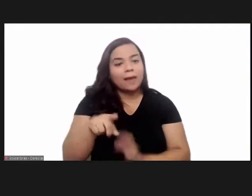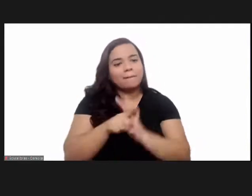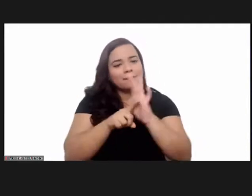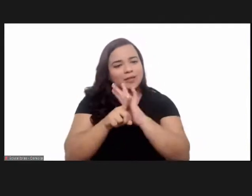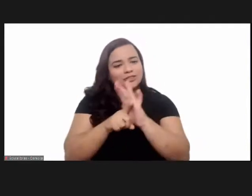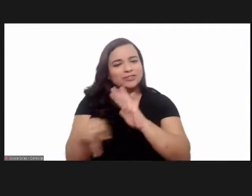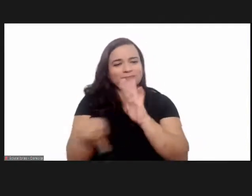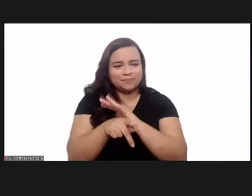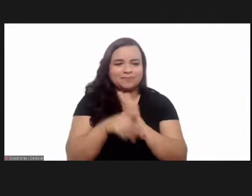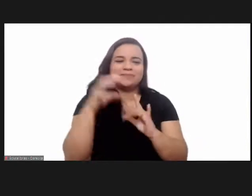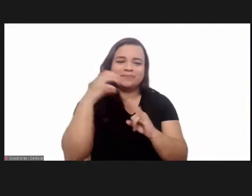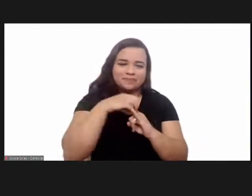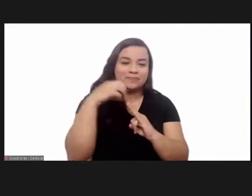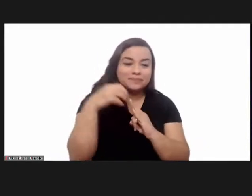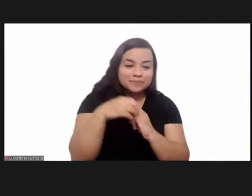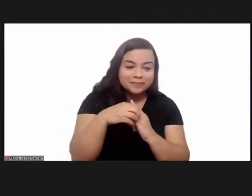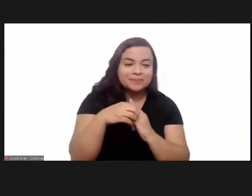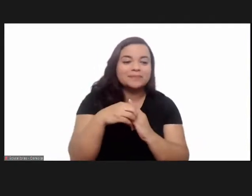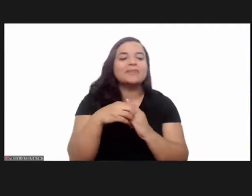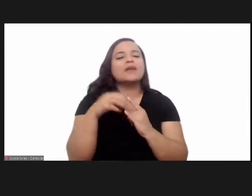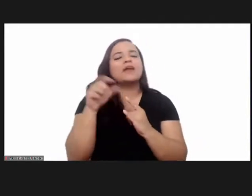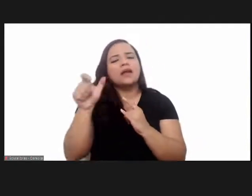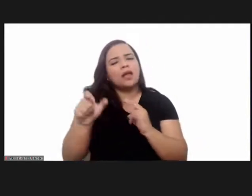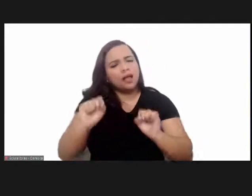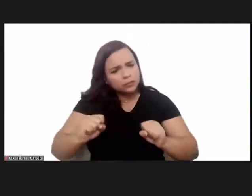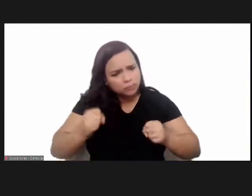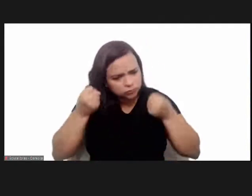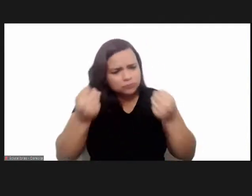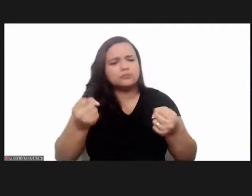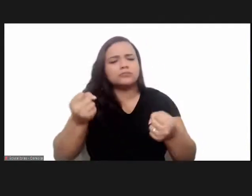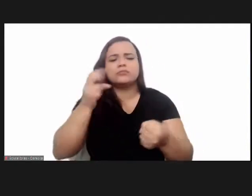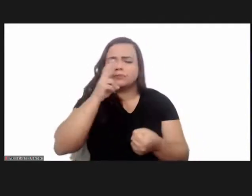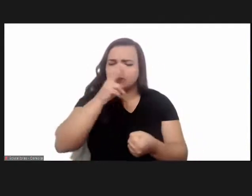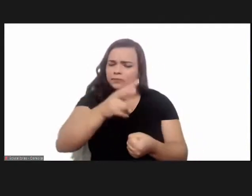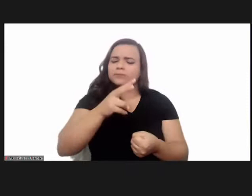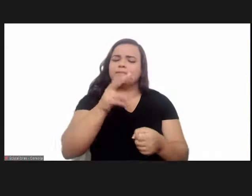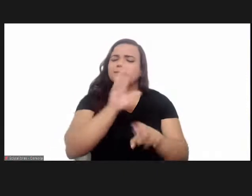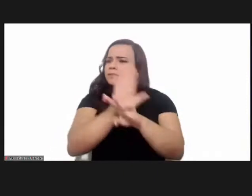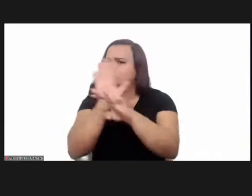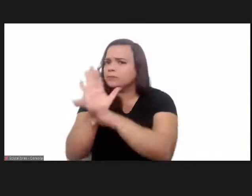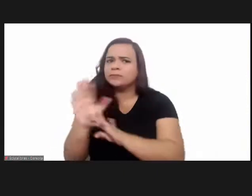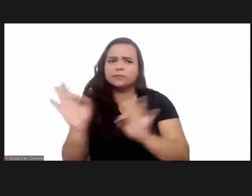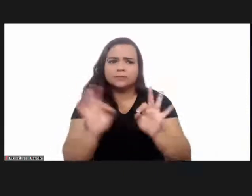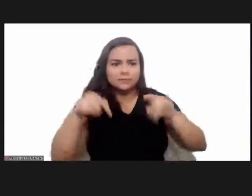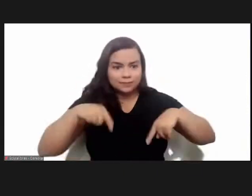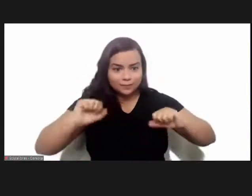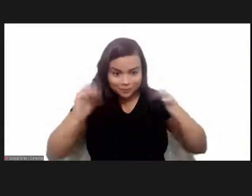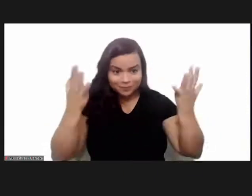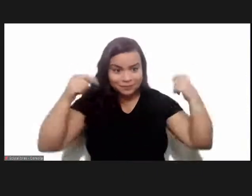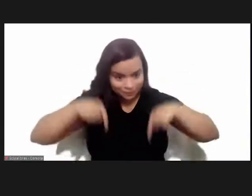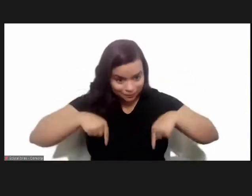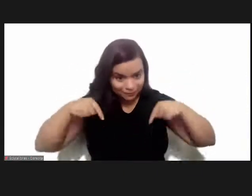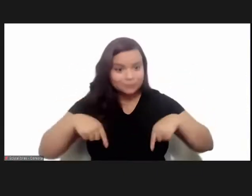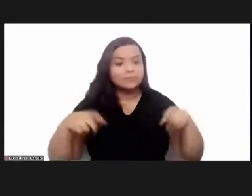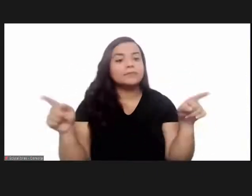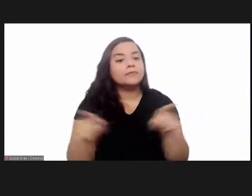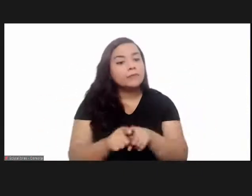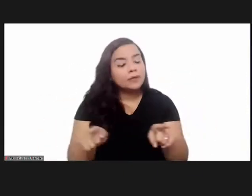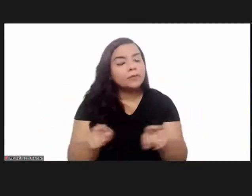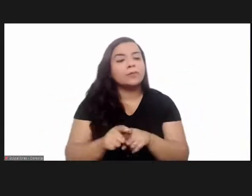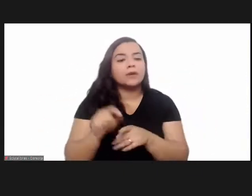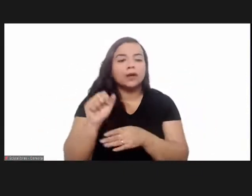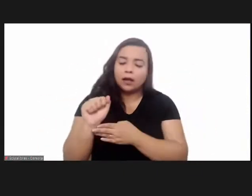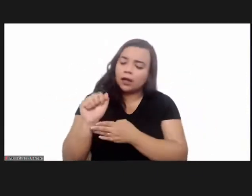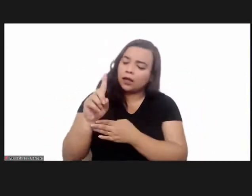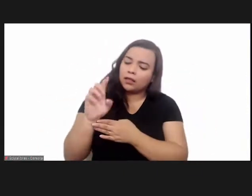casa josephal do cruz who put great work into organizing this seminar also in addition